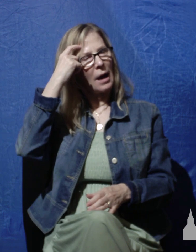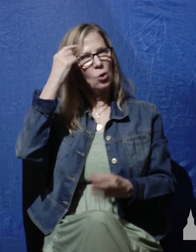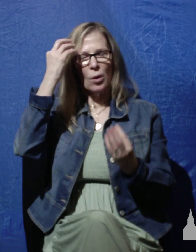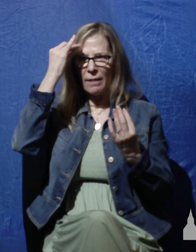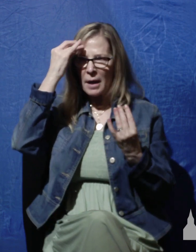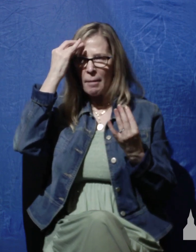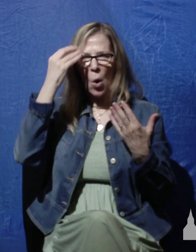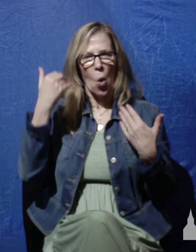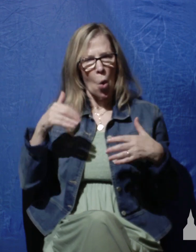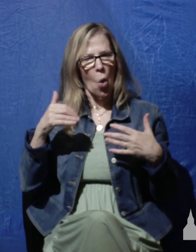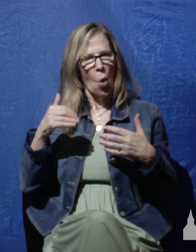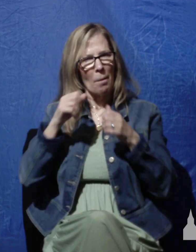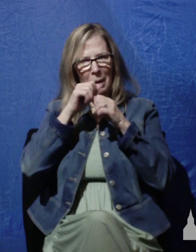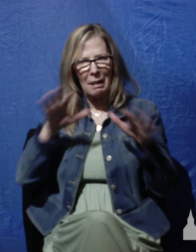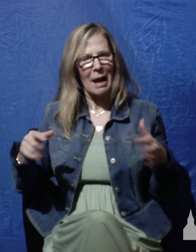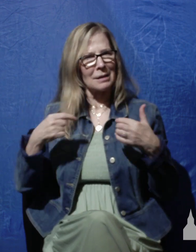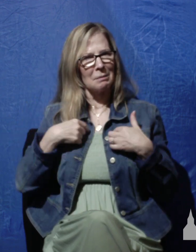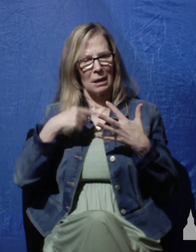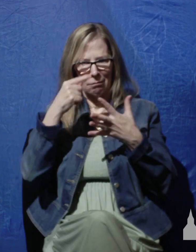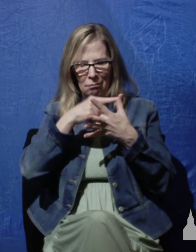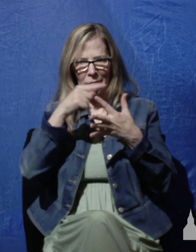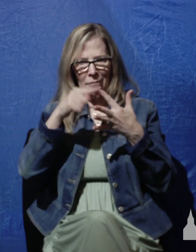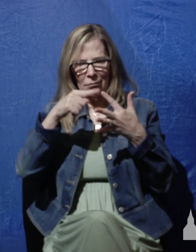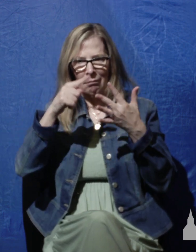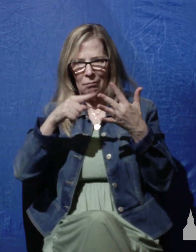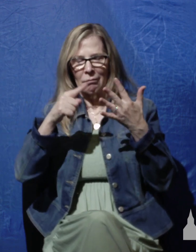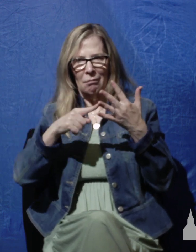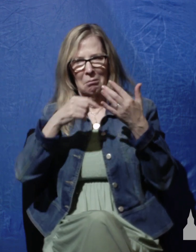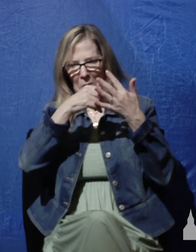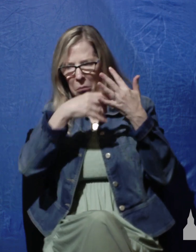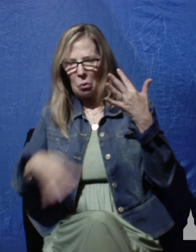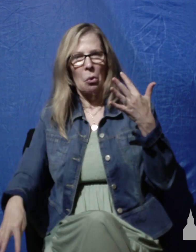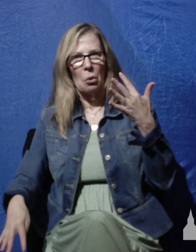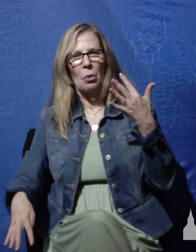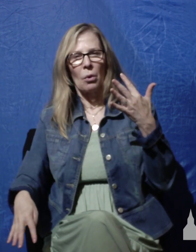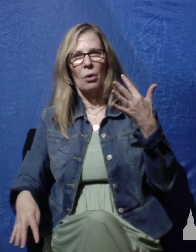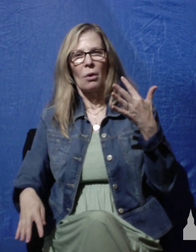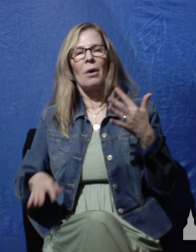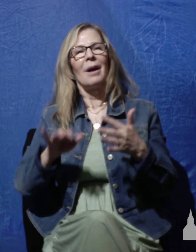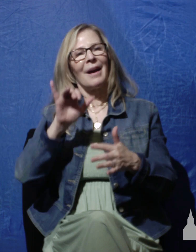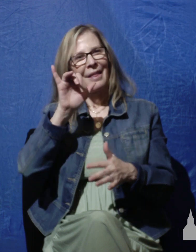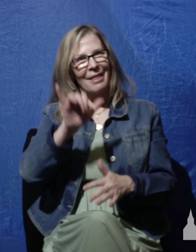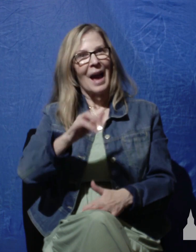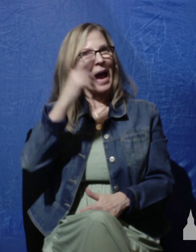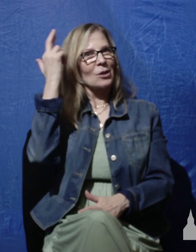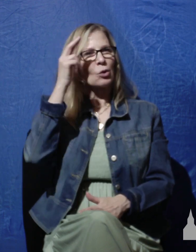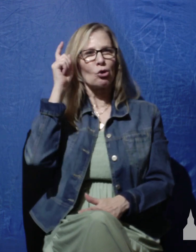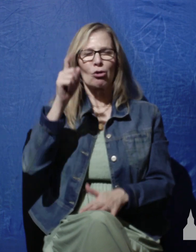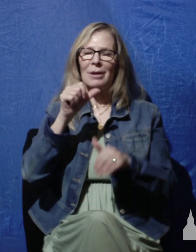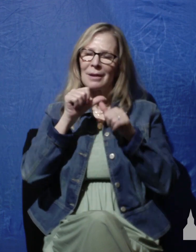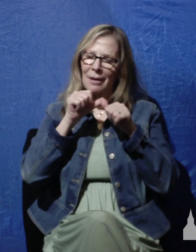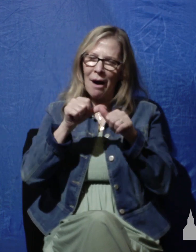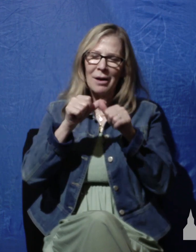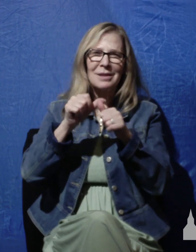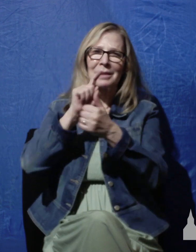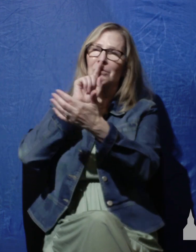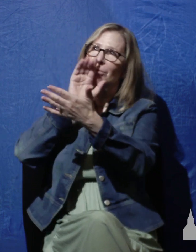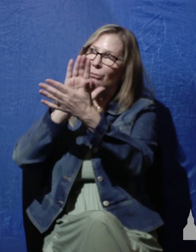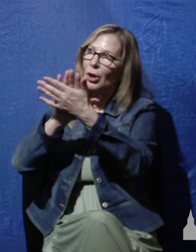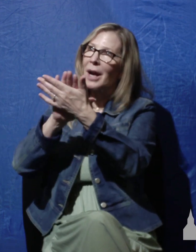telling us here is the reason that we should be constantly praising and thanking God. It's